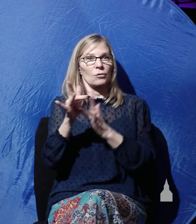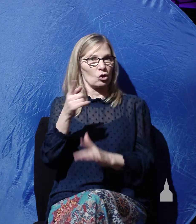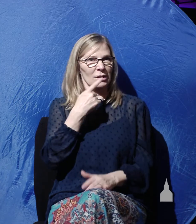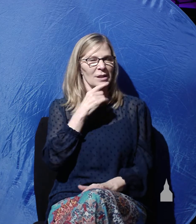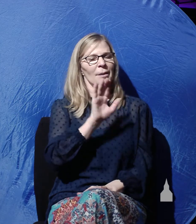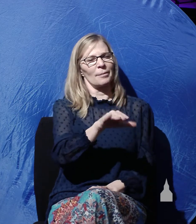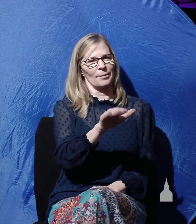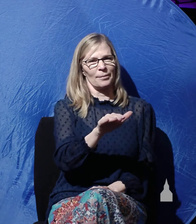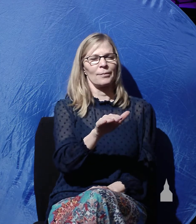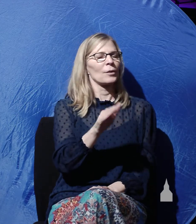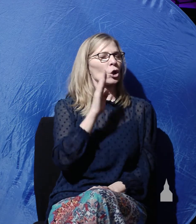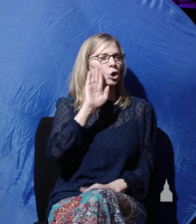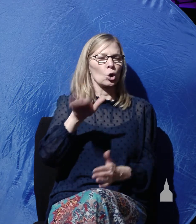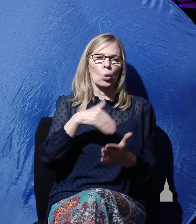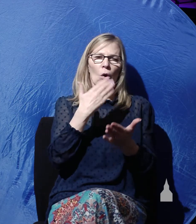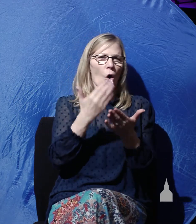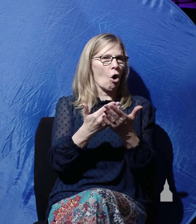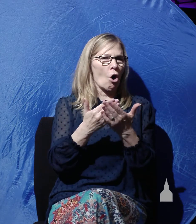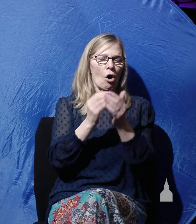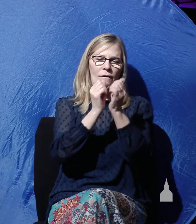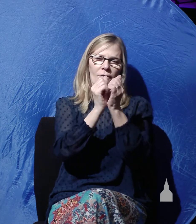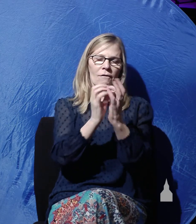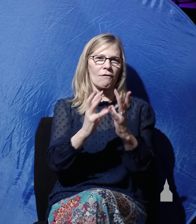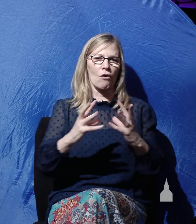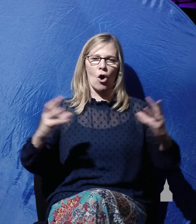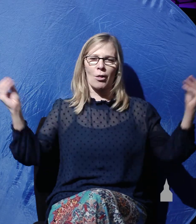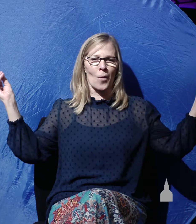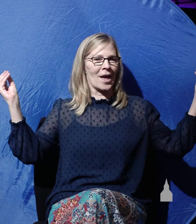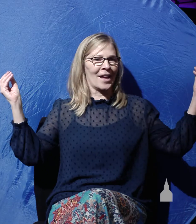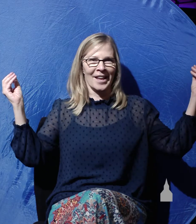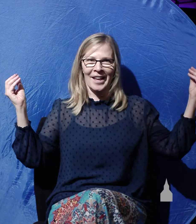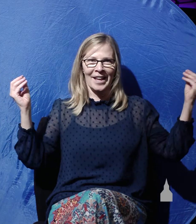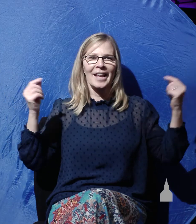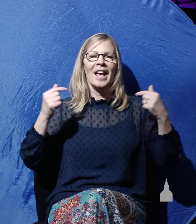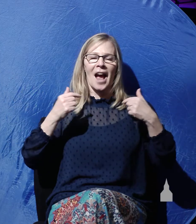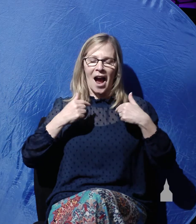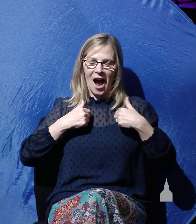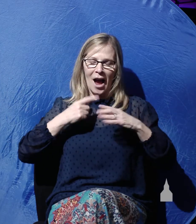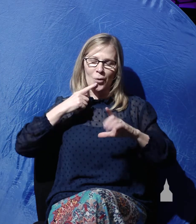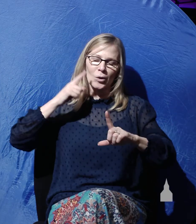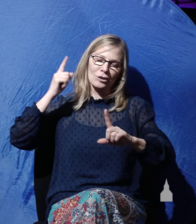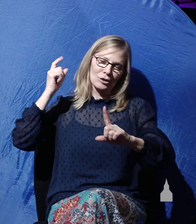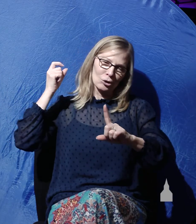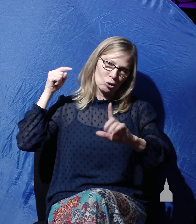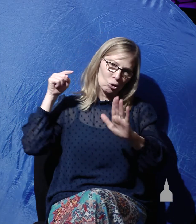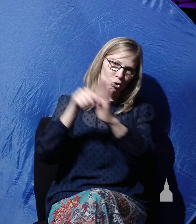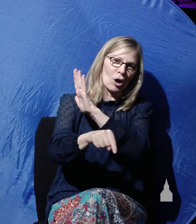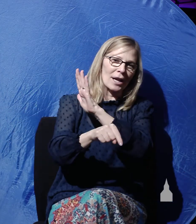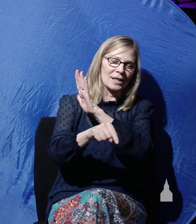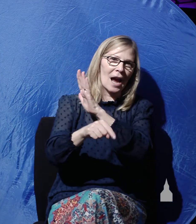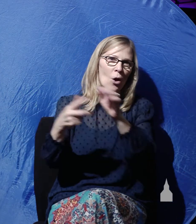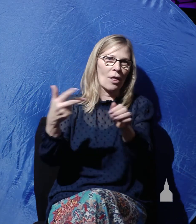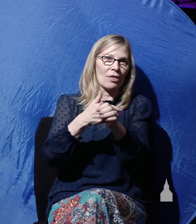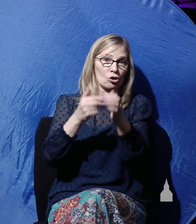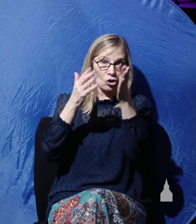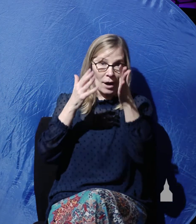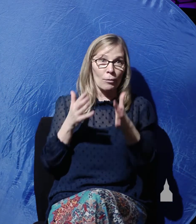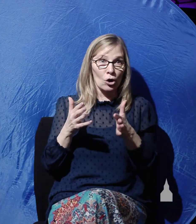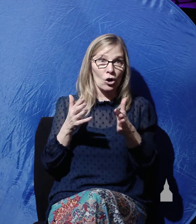to them, you will all fall away because it is written, I will strike down the shepherd and the sheep shall be scattered. But